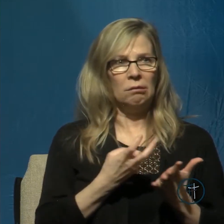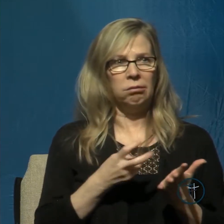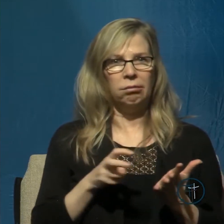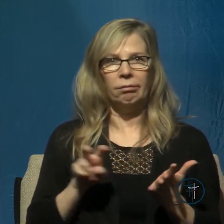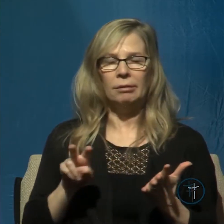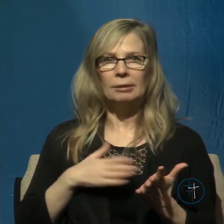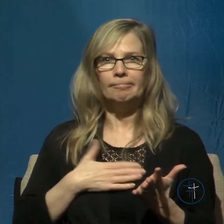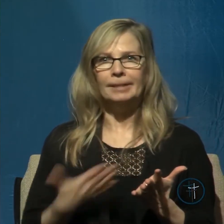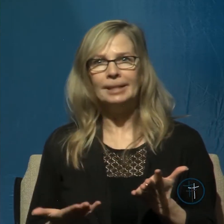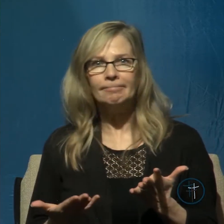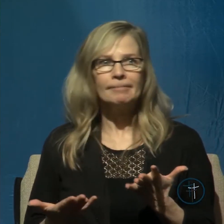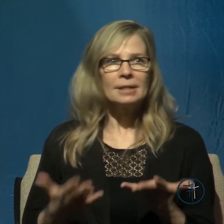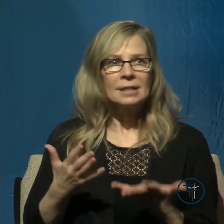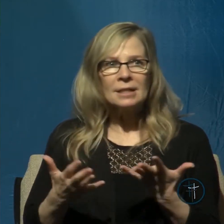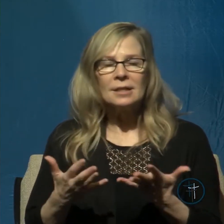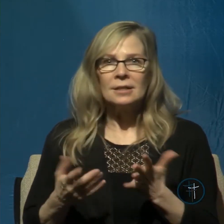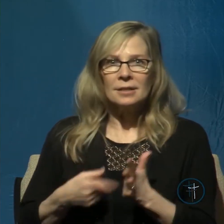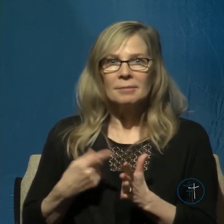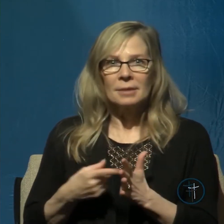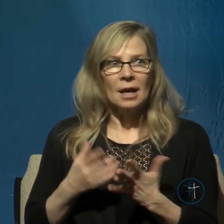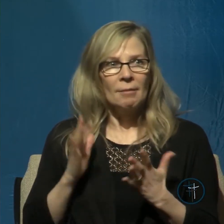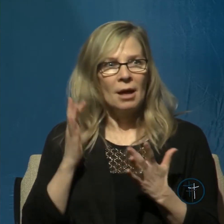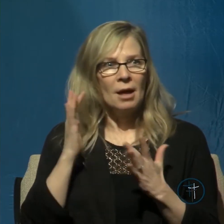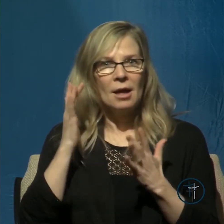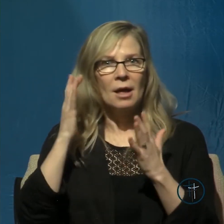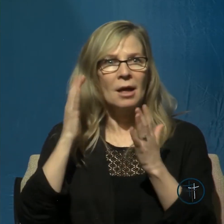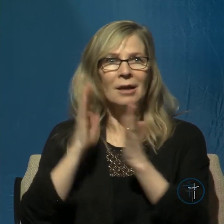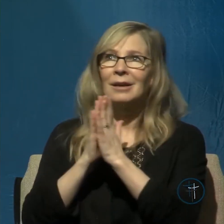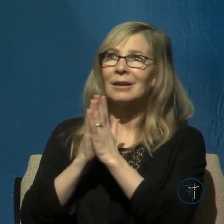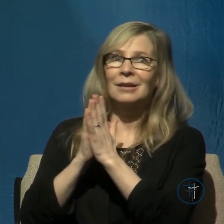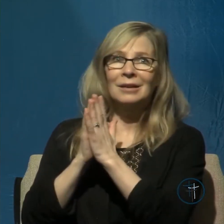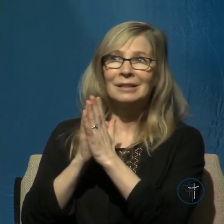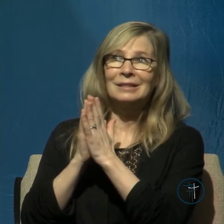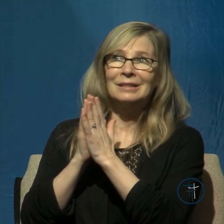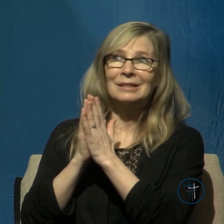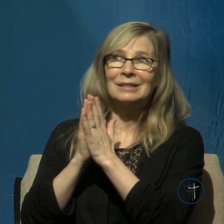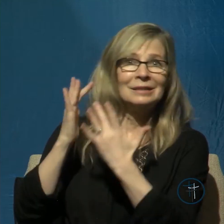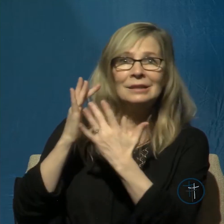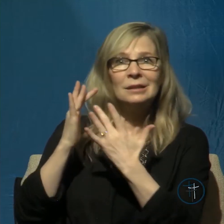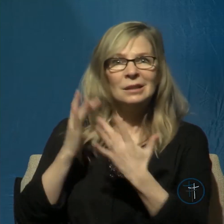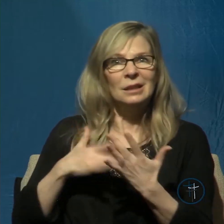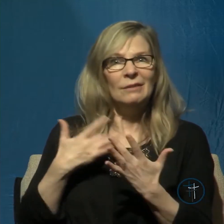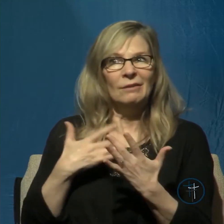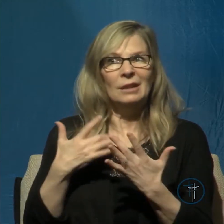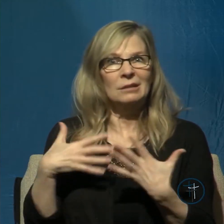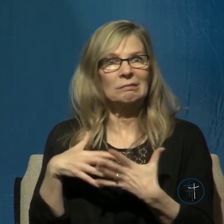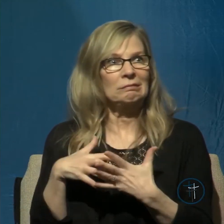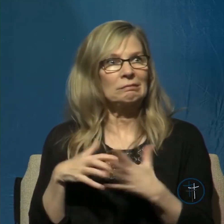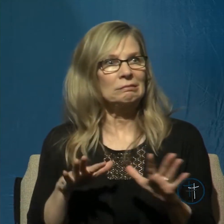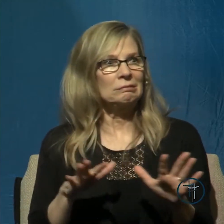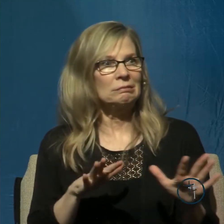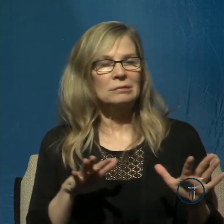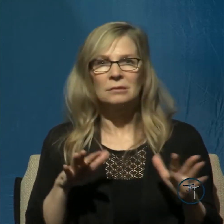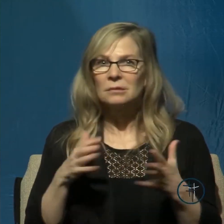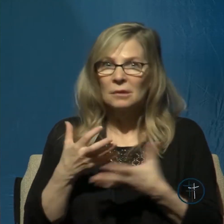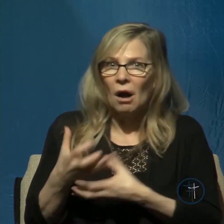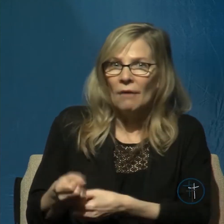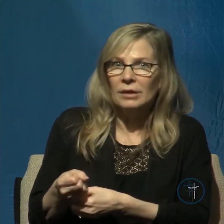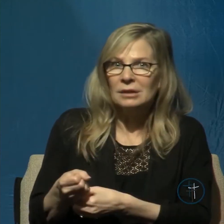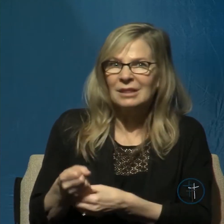there are other times when he feels quite vulnerable, and his confidence in the Lord is quite low,